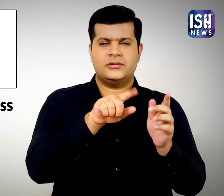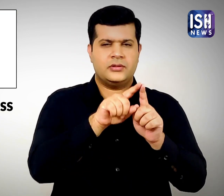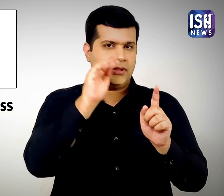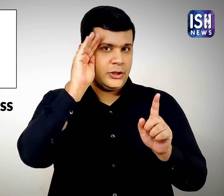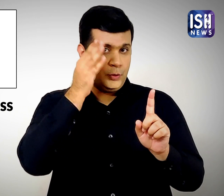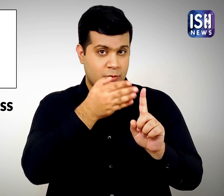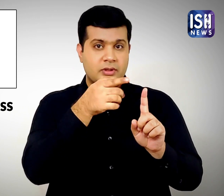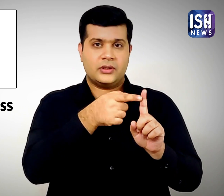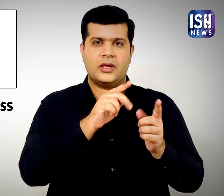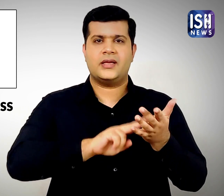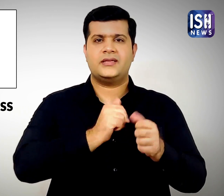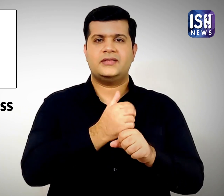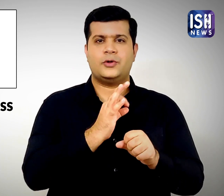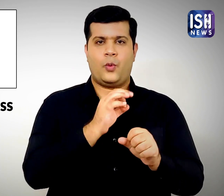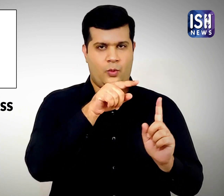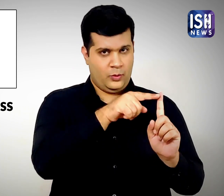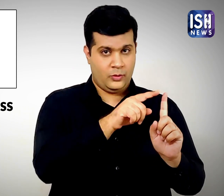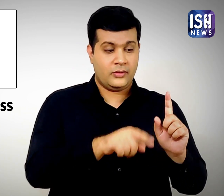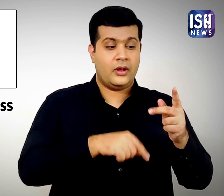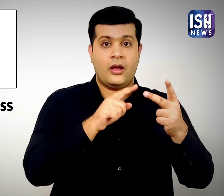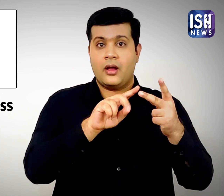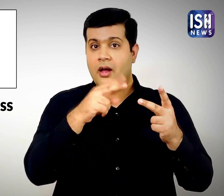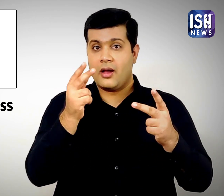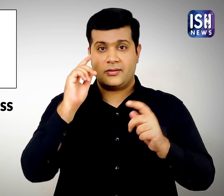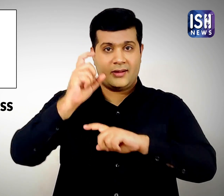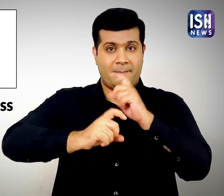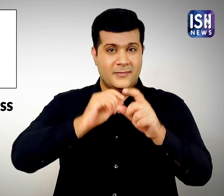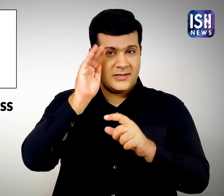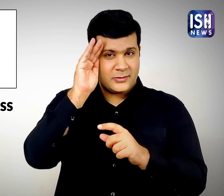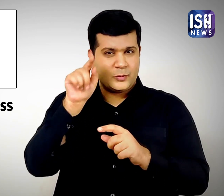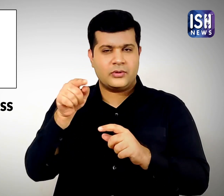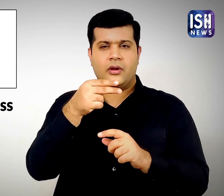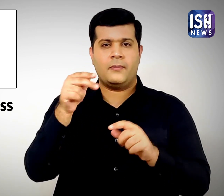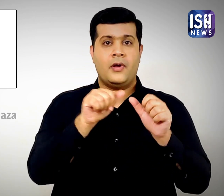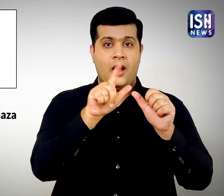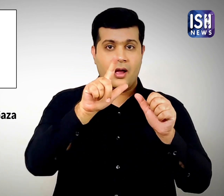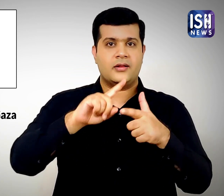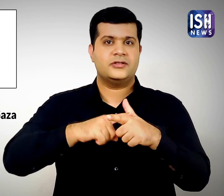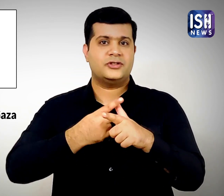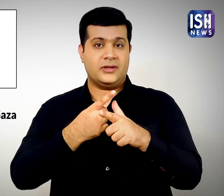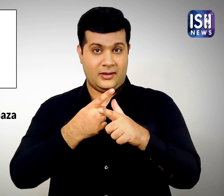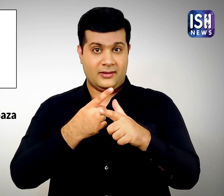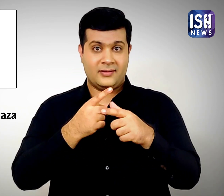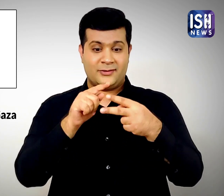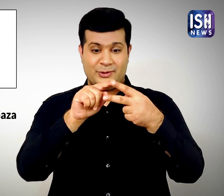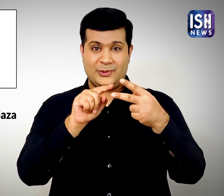Associated Press, a non-profit news agency, and another news agency called Al Jazeera.